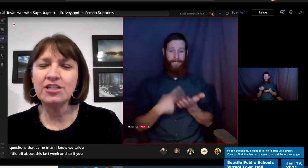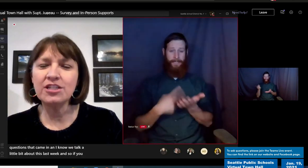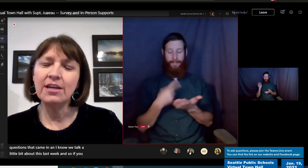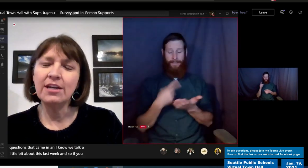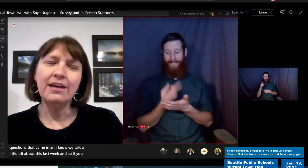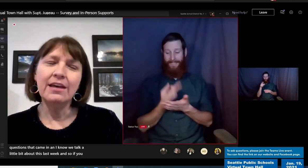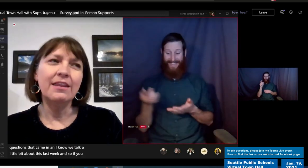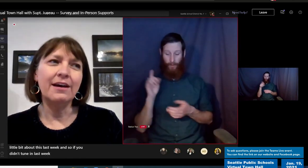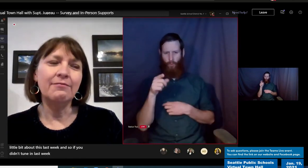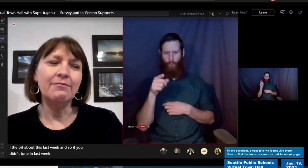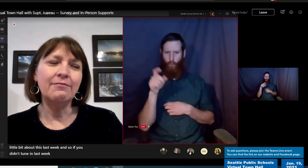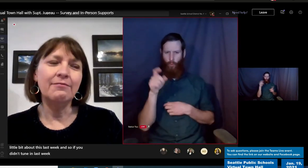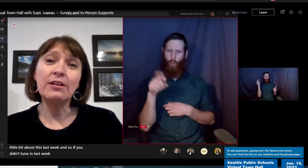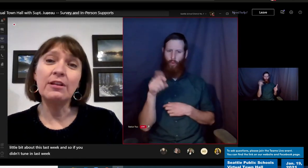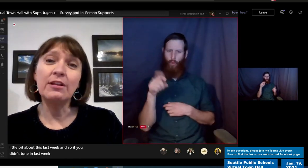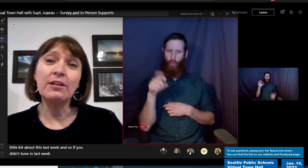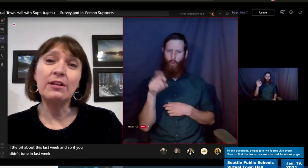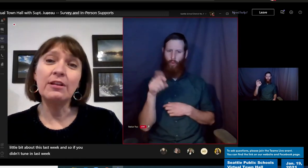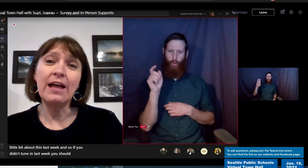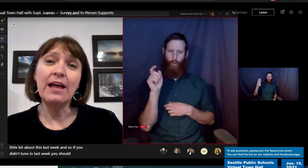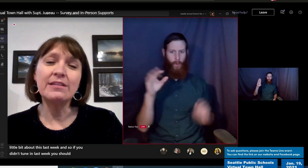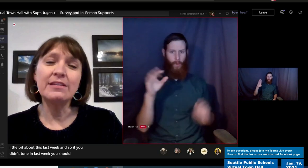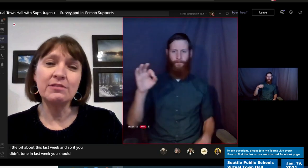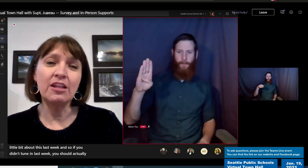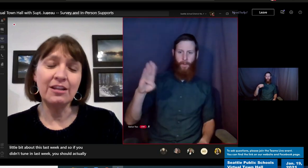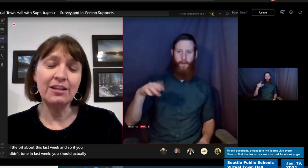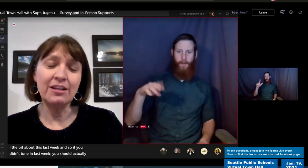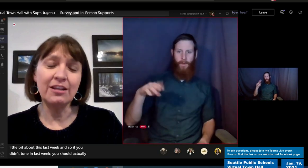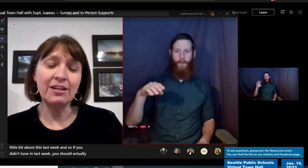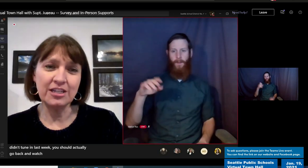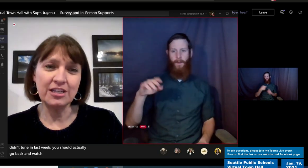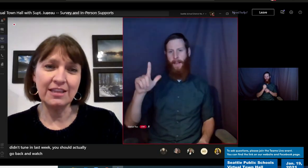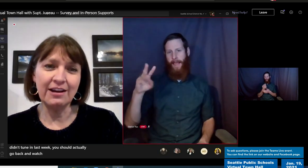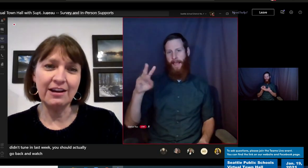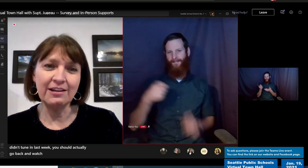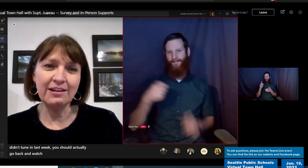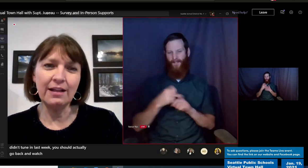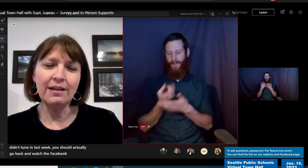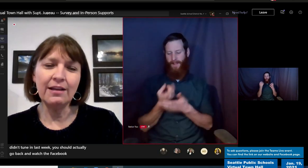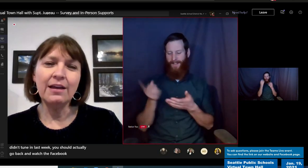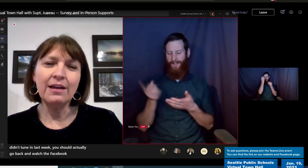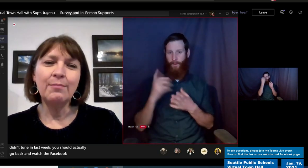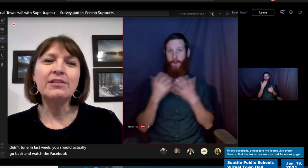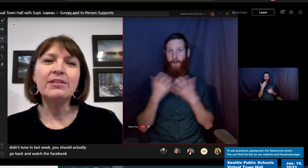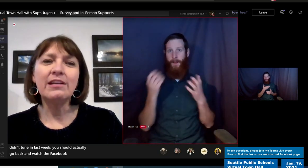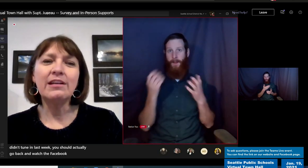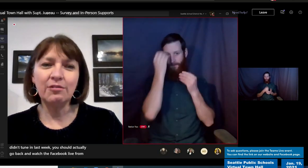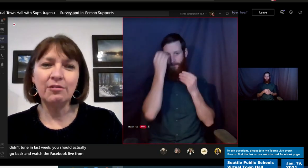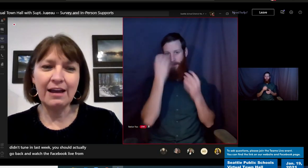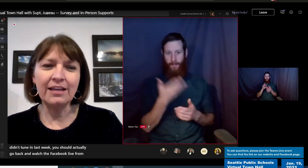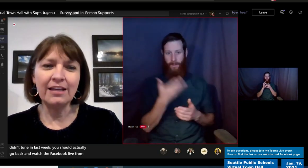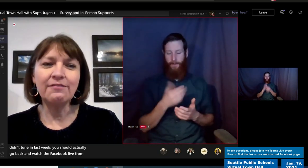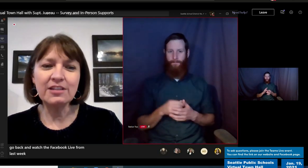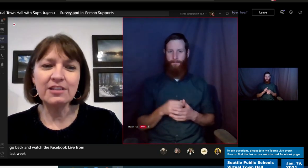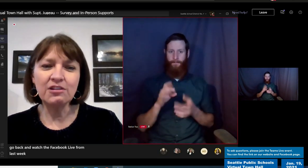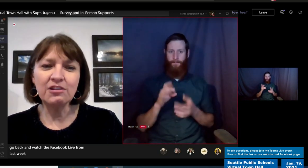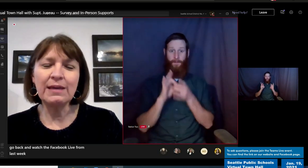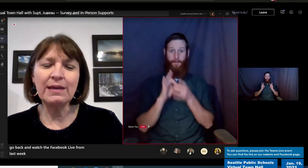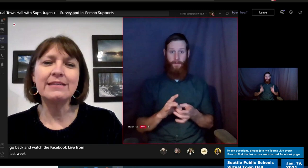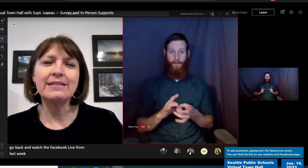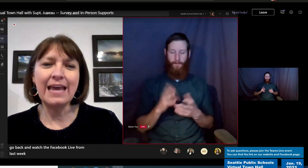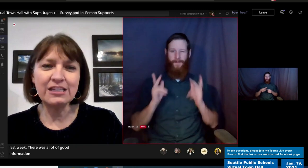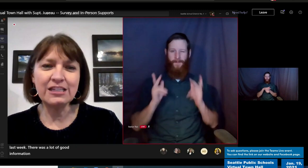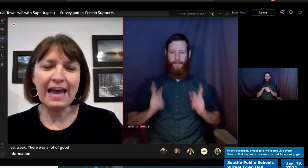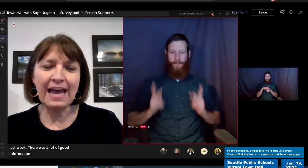the Facebook live from last week. There was a lot of good information in there as well, particularly around like the physical spaces